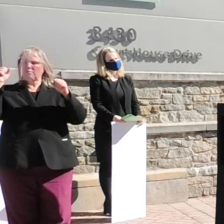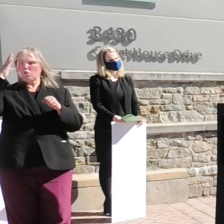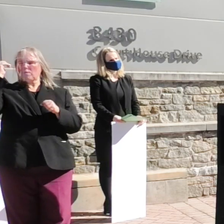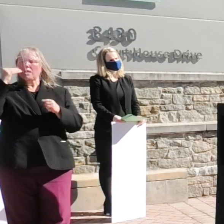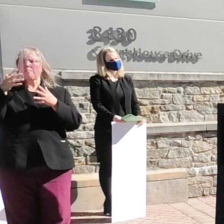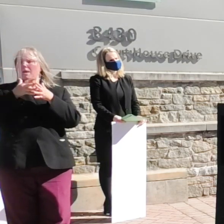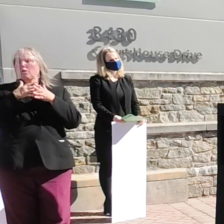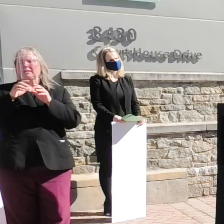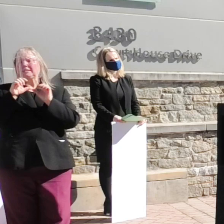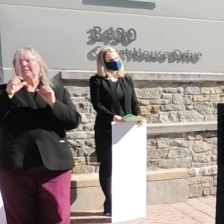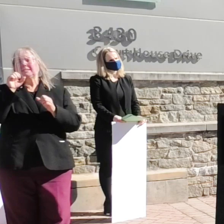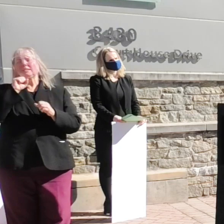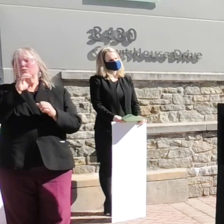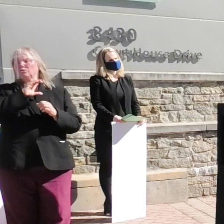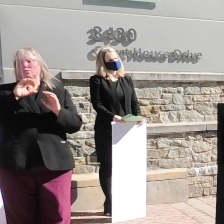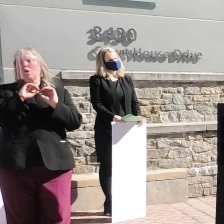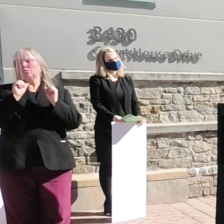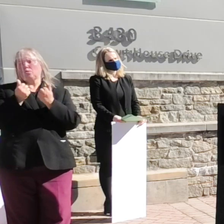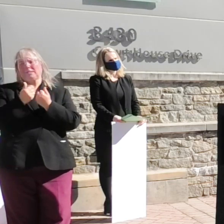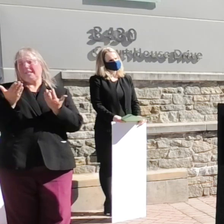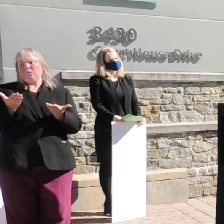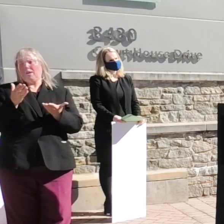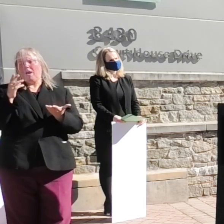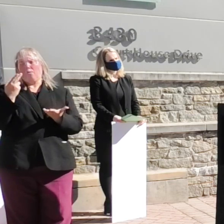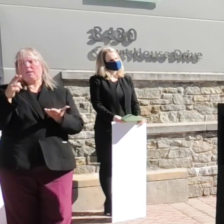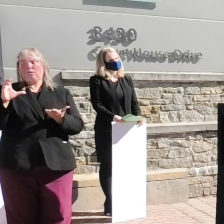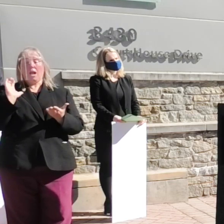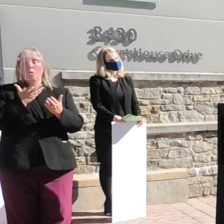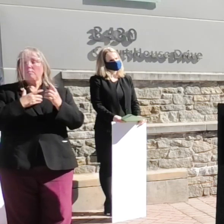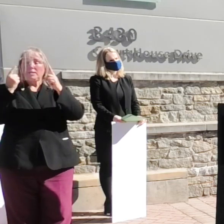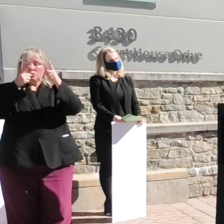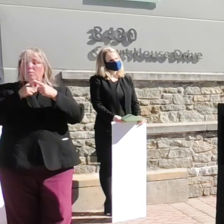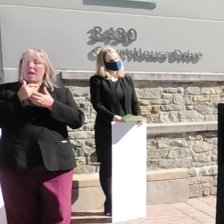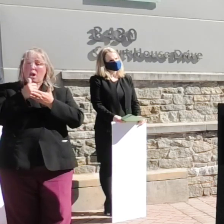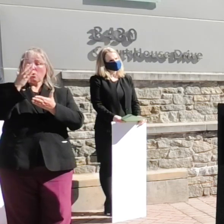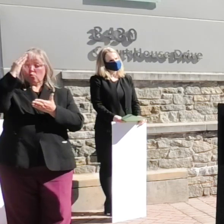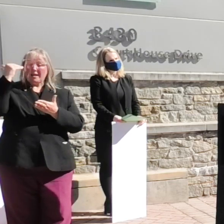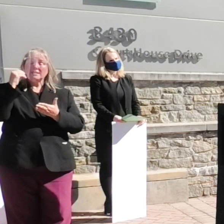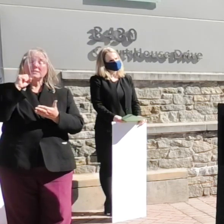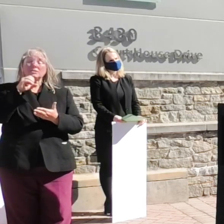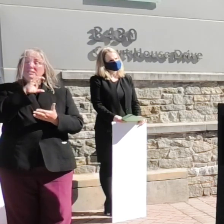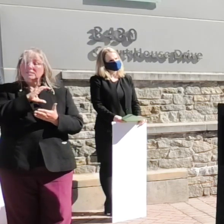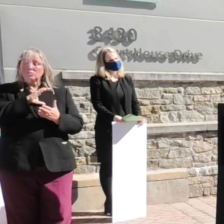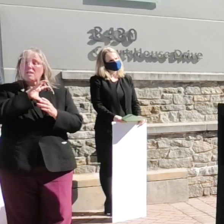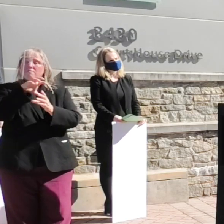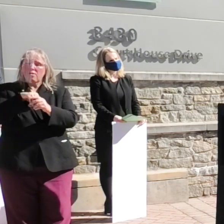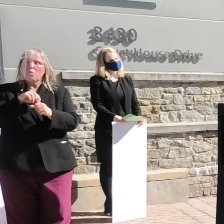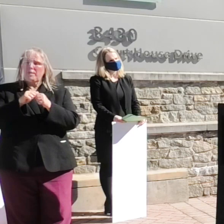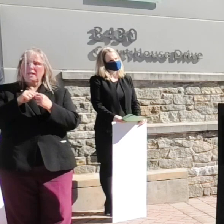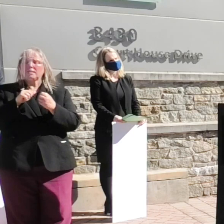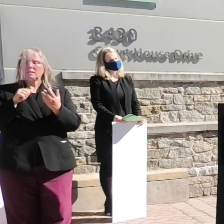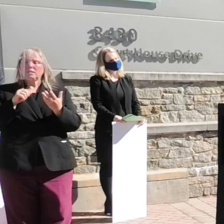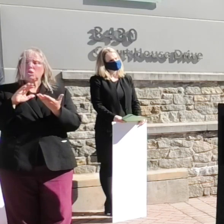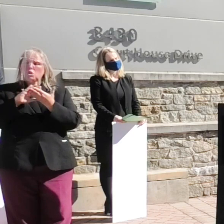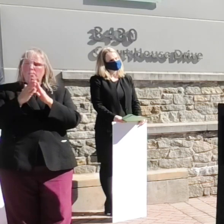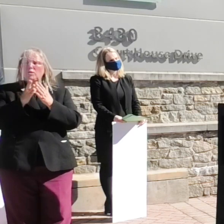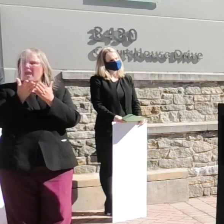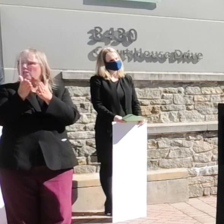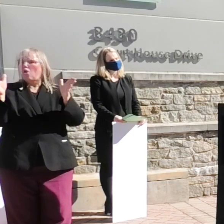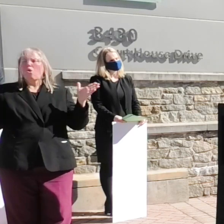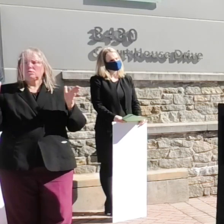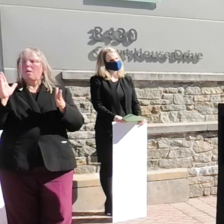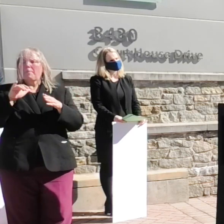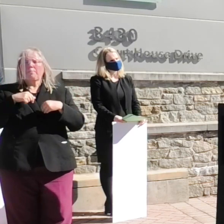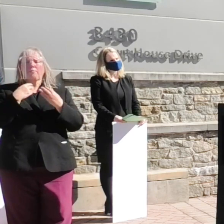Association in Howard County our mission is to have Korean seniors engaged in community at large by